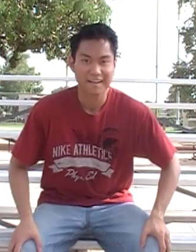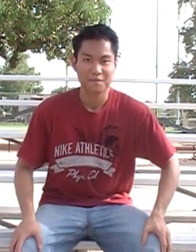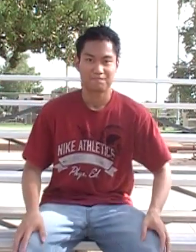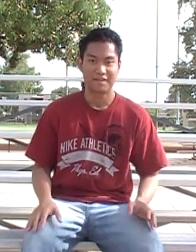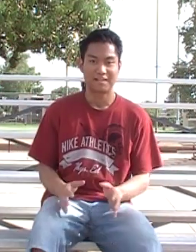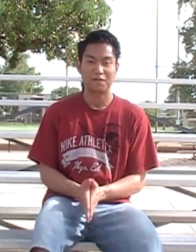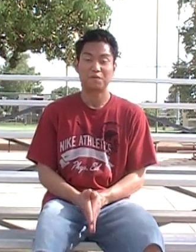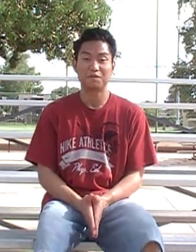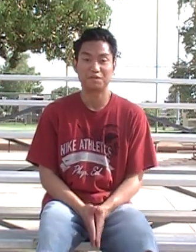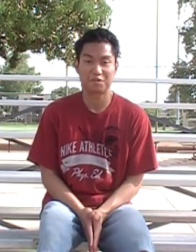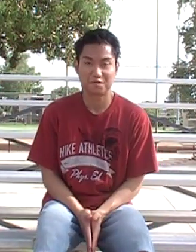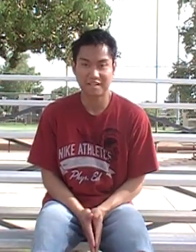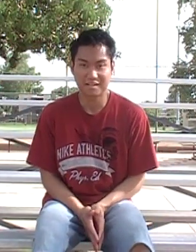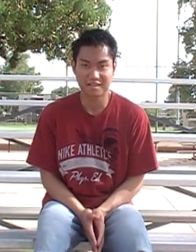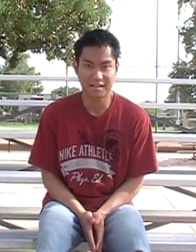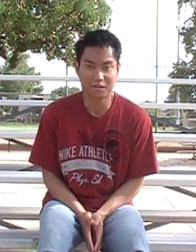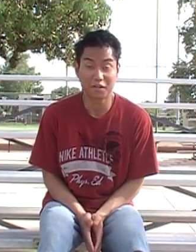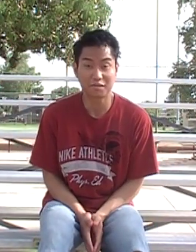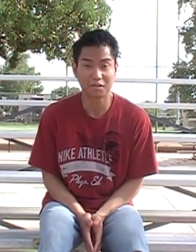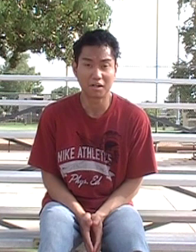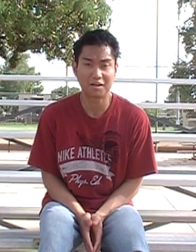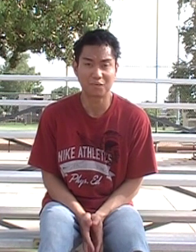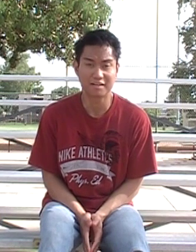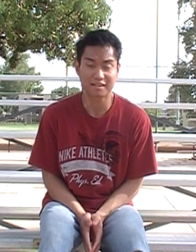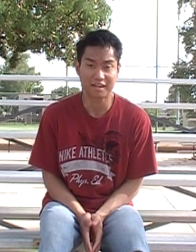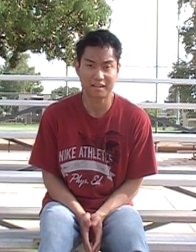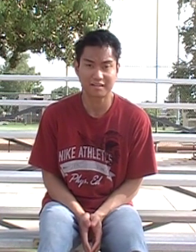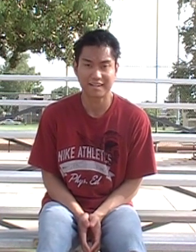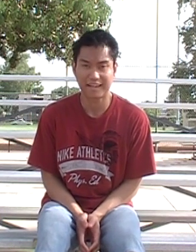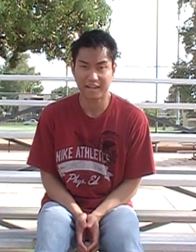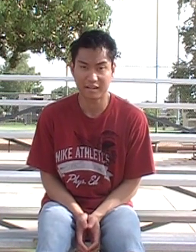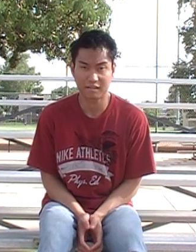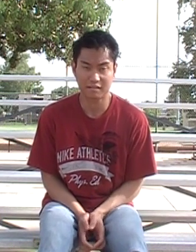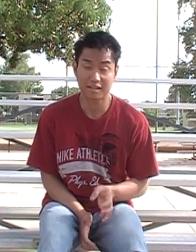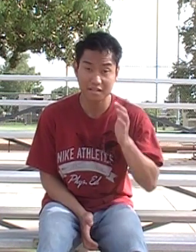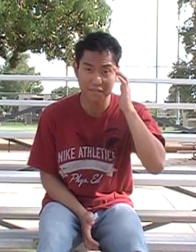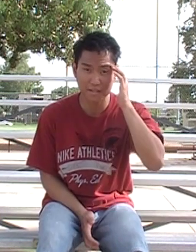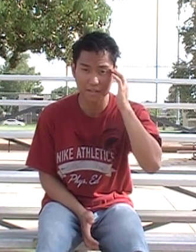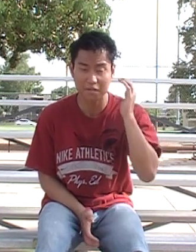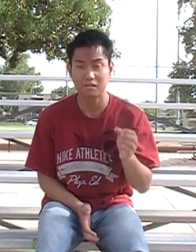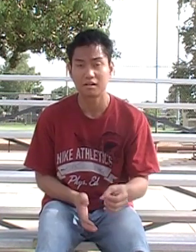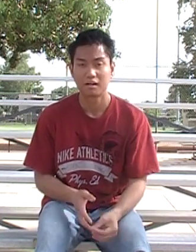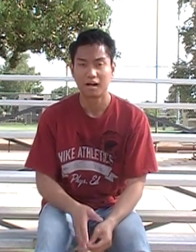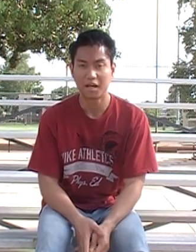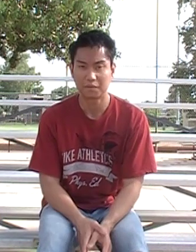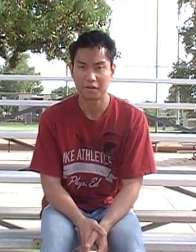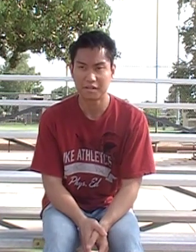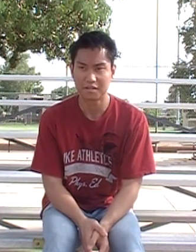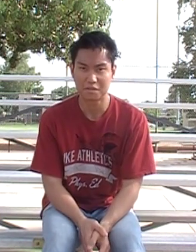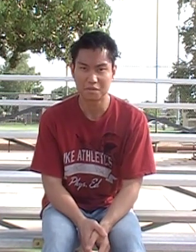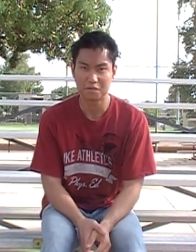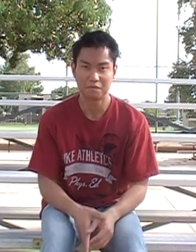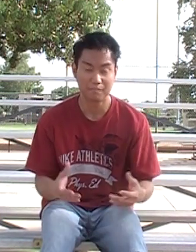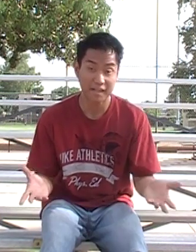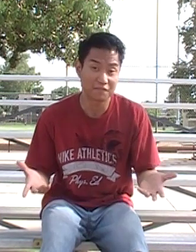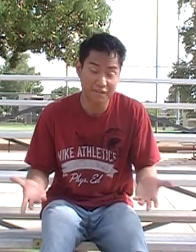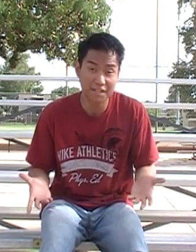Hello, YouTube! This is Loyal2Law once again, and in this video, I'm going to make a video